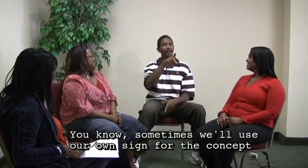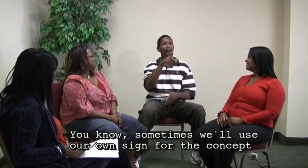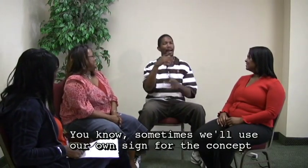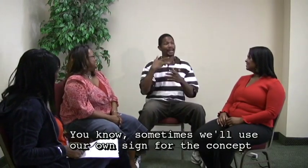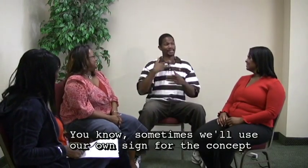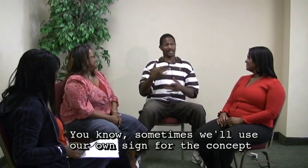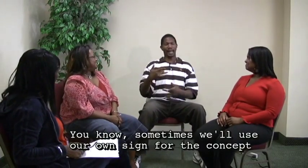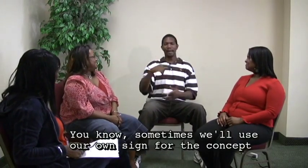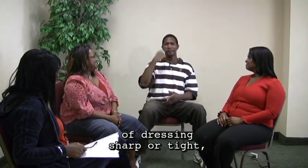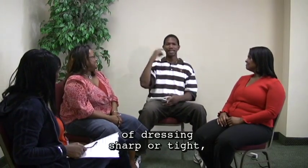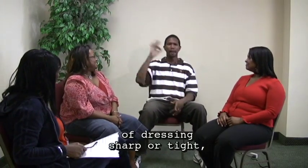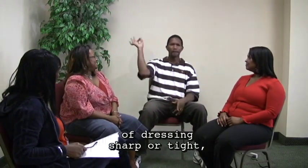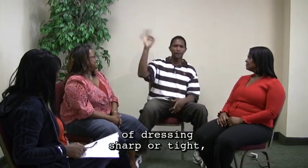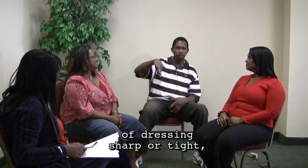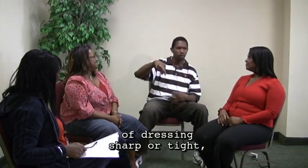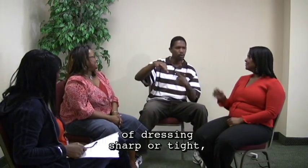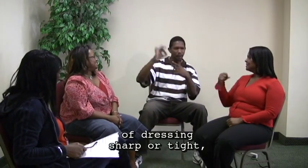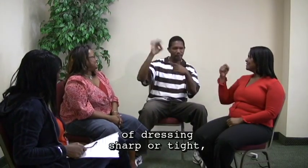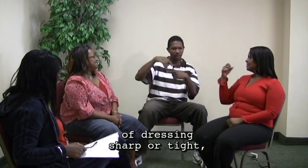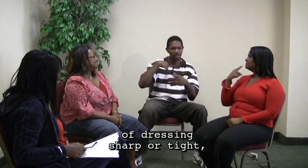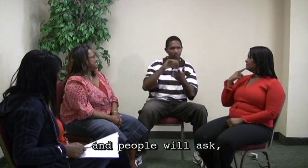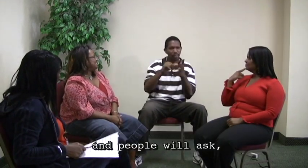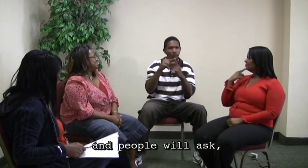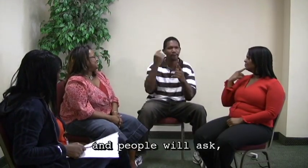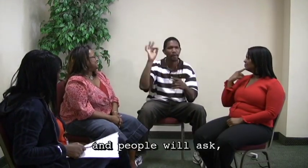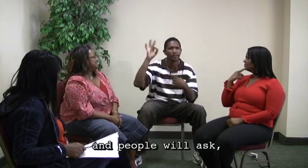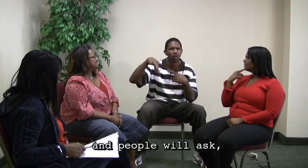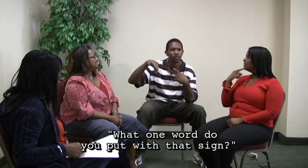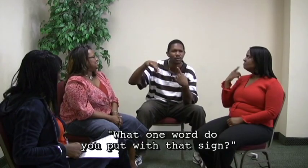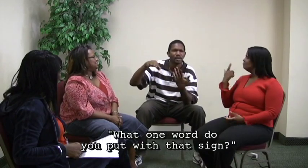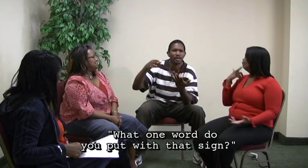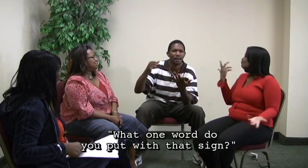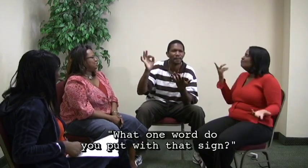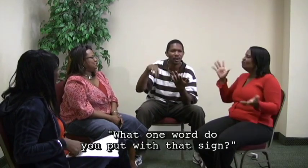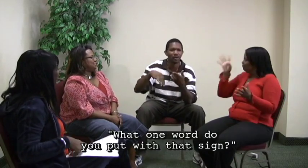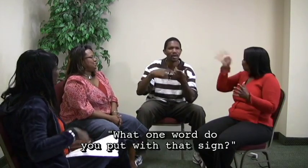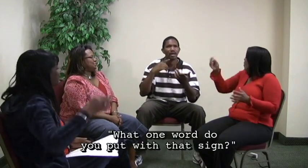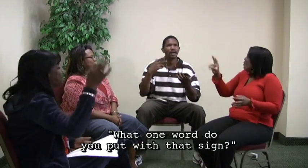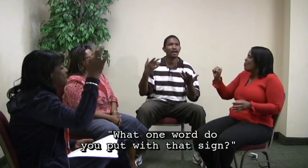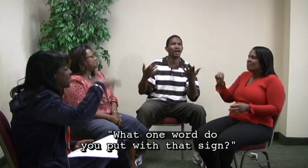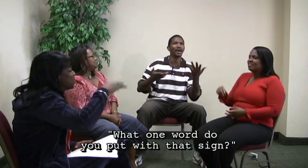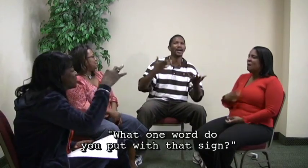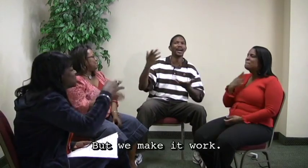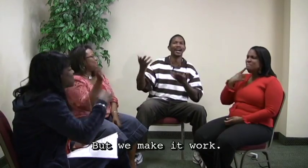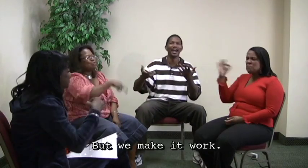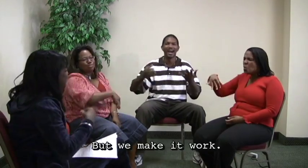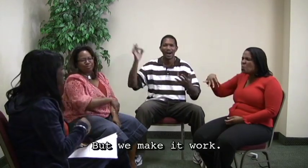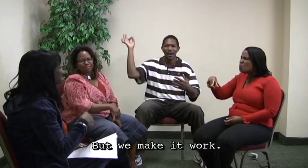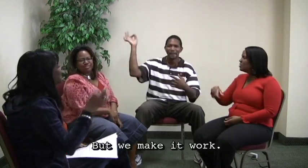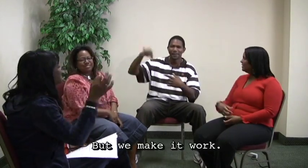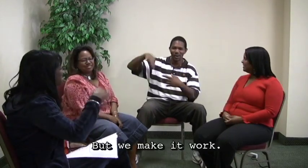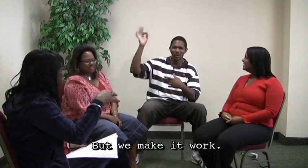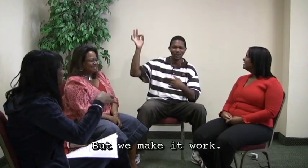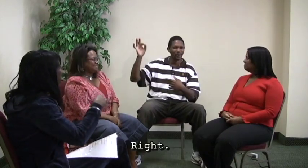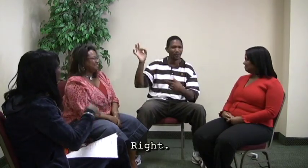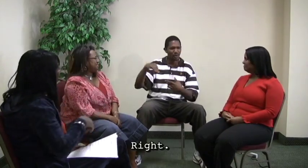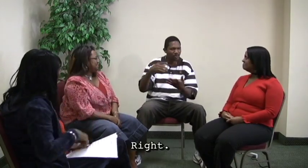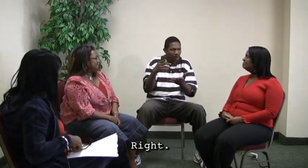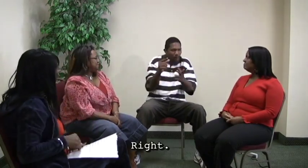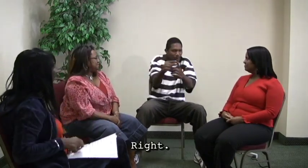the concept of dressing sharp or tight, and people ask, well, what one word do you put with that sign? But there really isn't one word that perfectly fits that